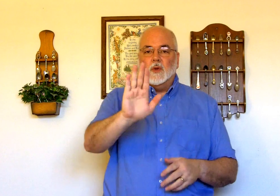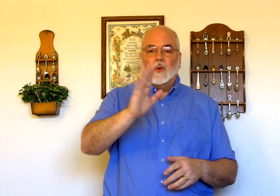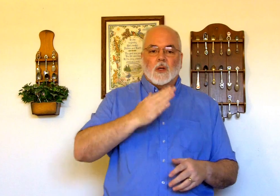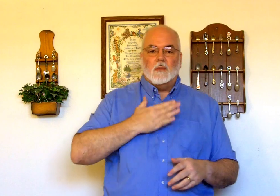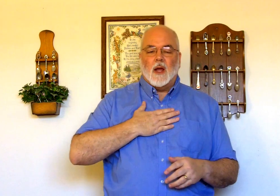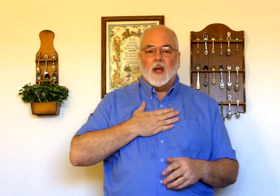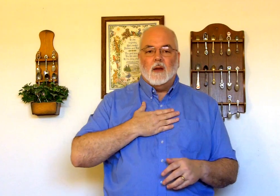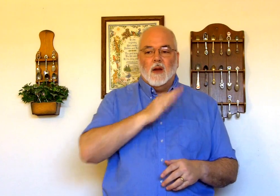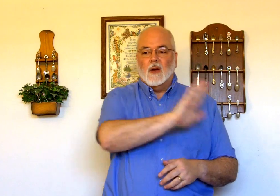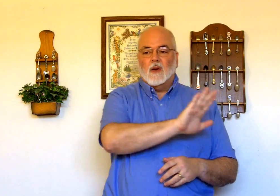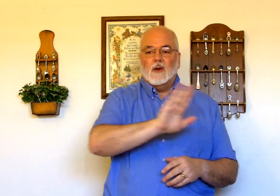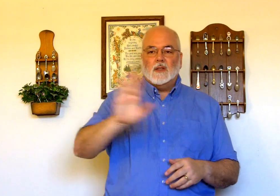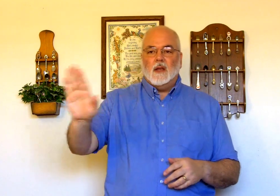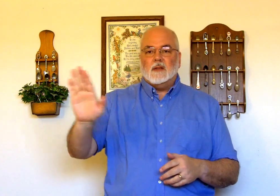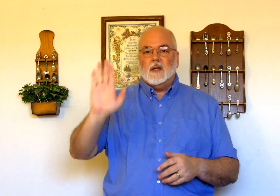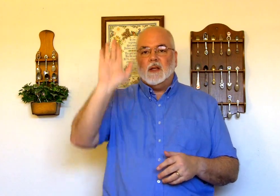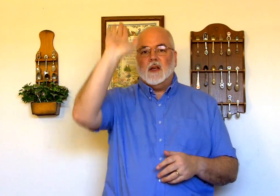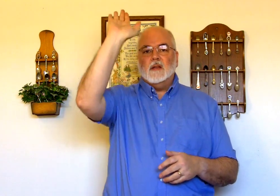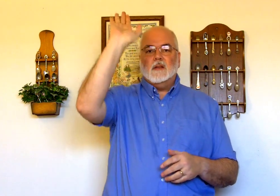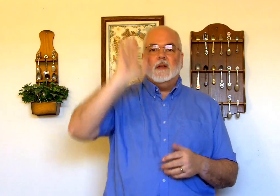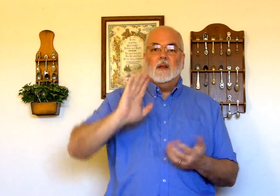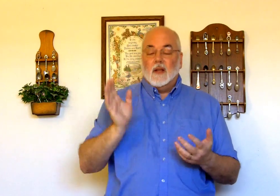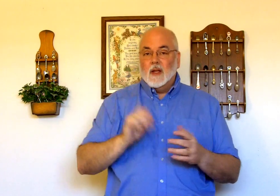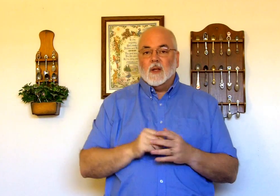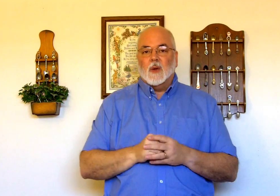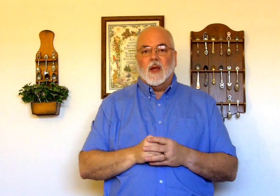yours, mine, hers, its, his. Okay?